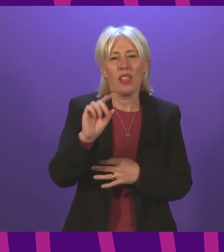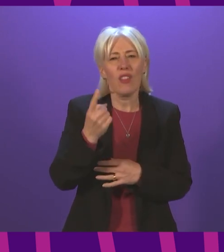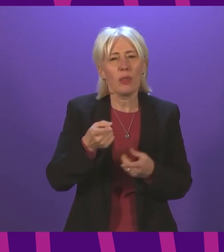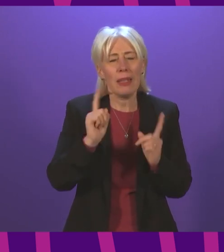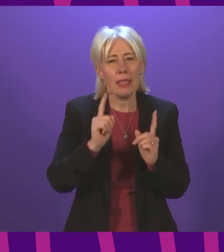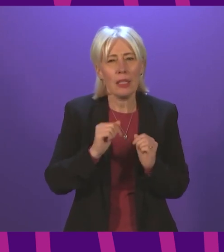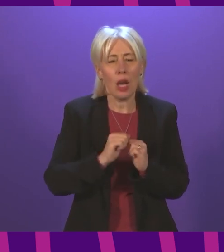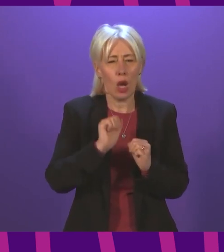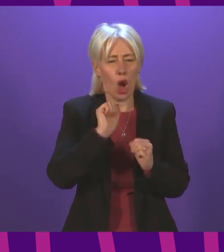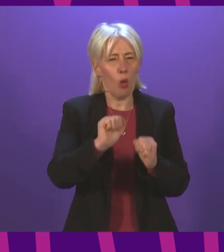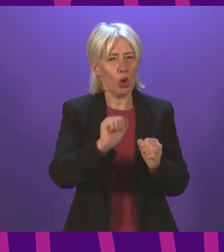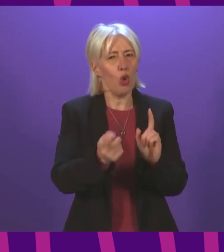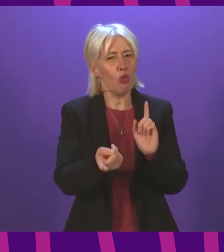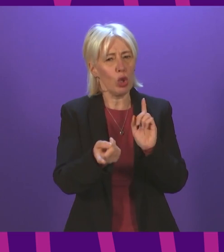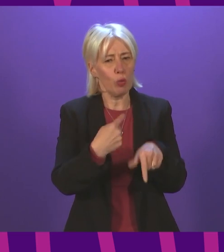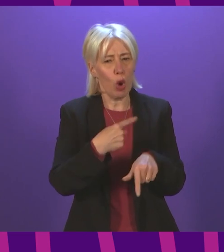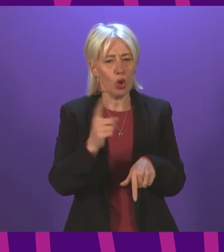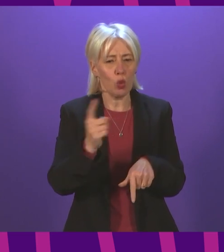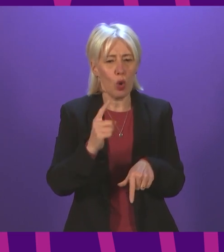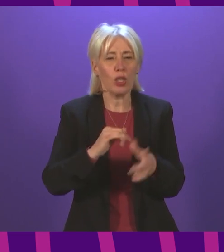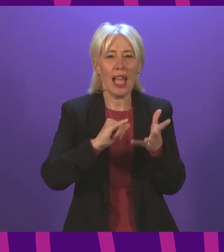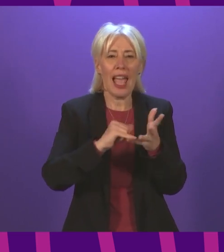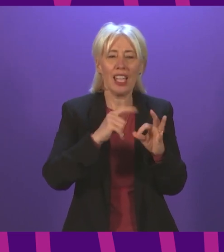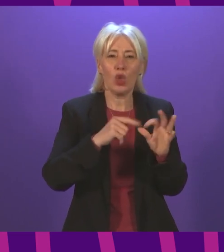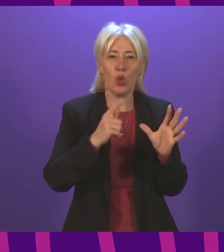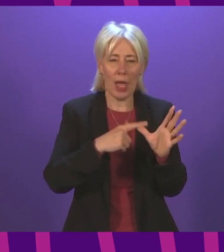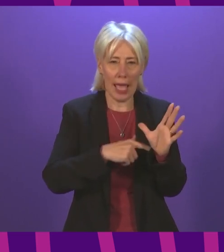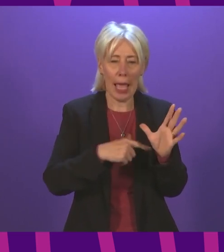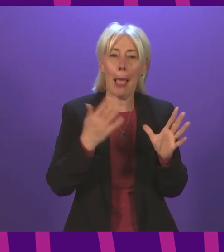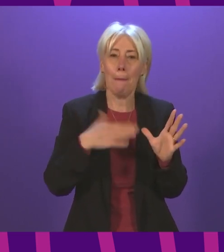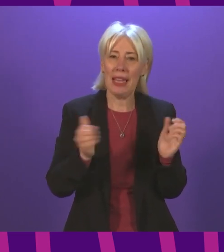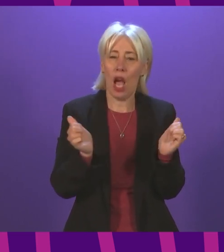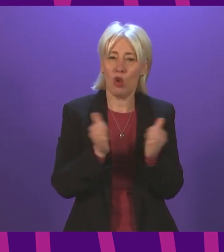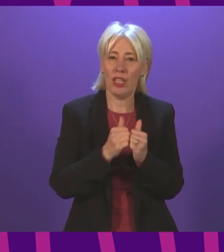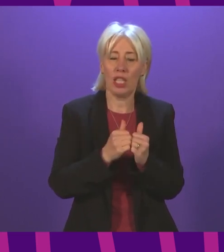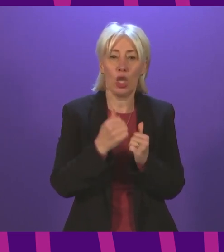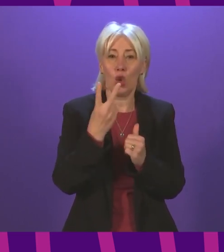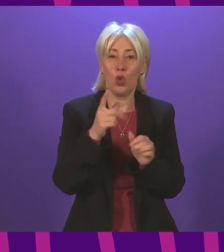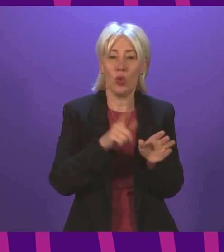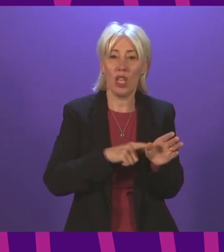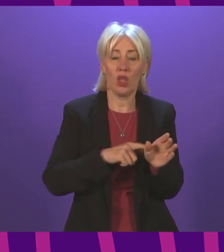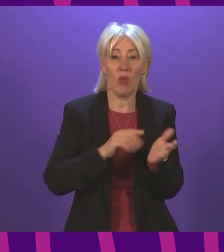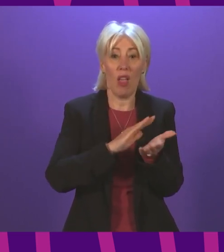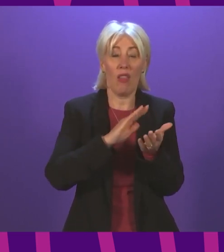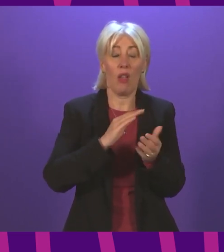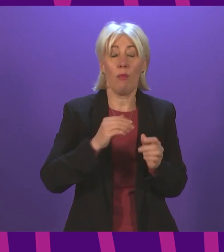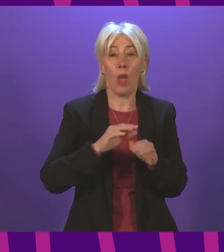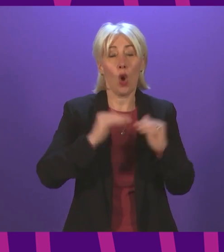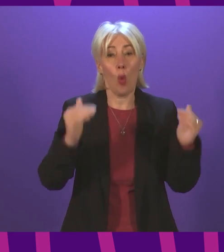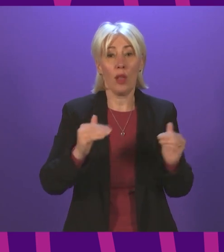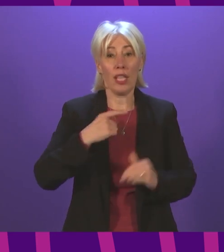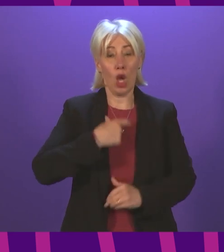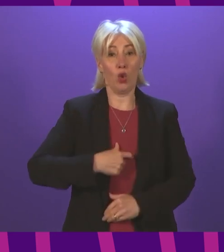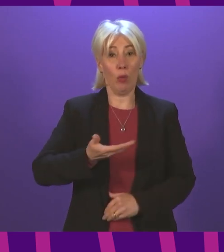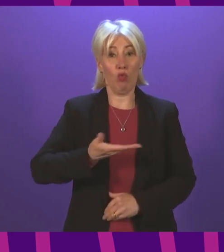Scottish Government's response is to the announcement that the SQA has entered a two-year agreement with the Equality and Human Rights Commission to